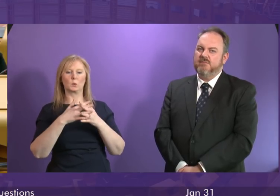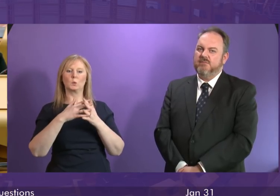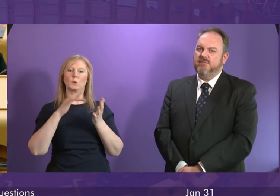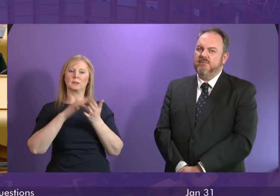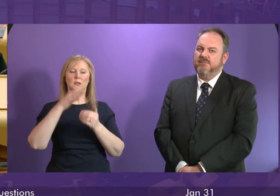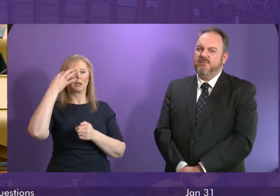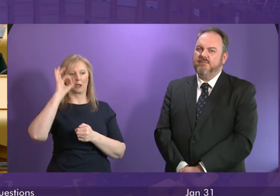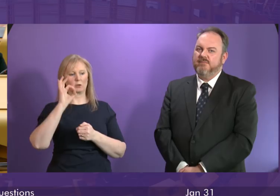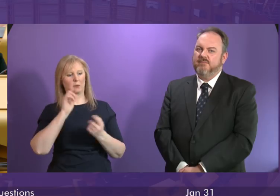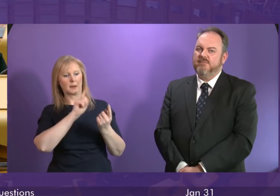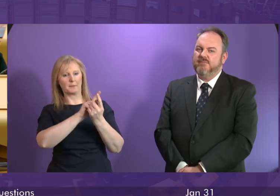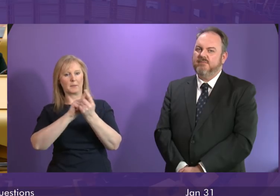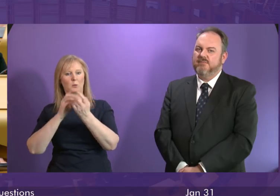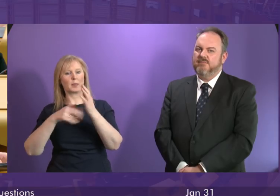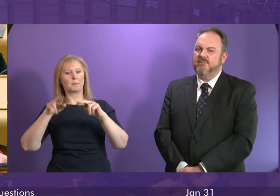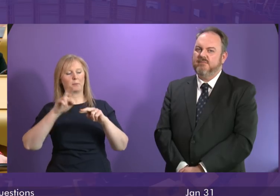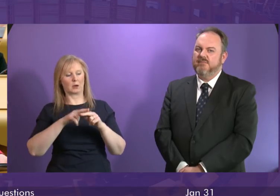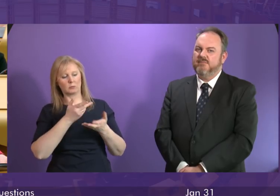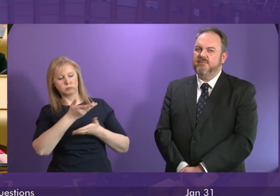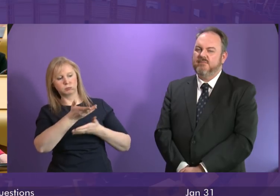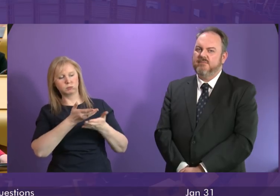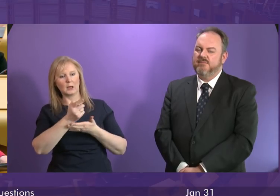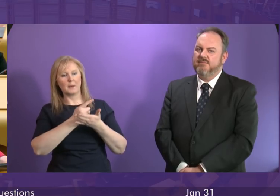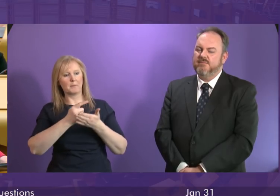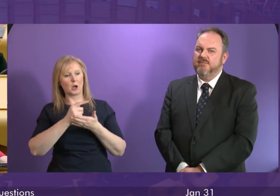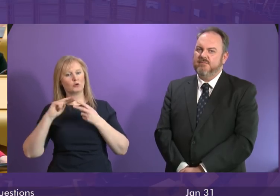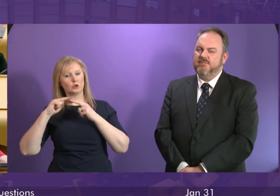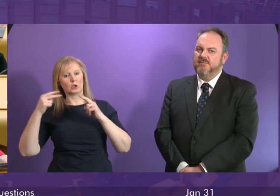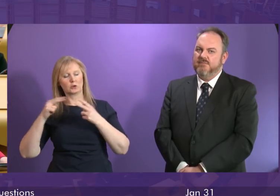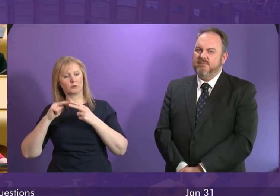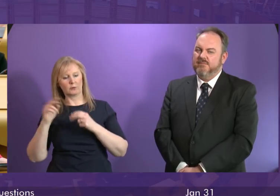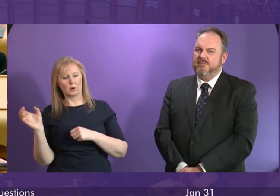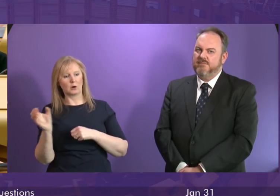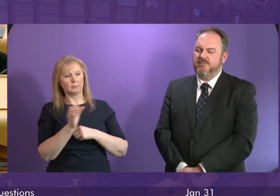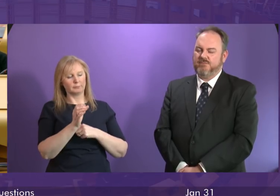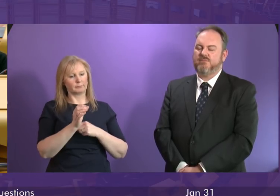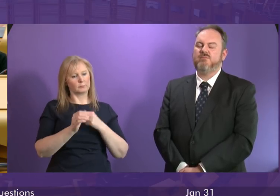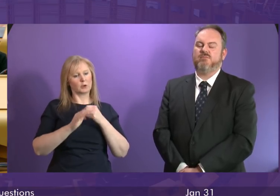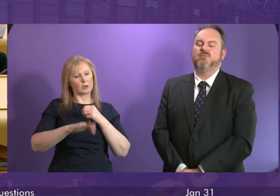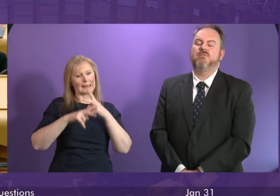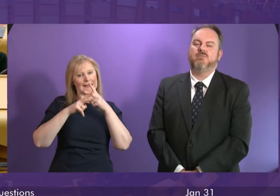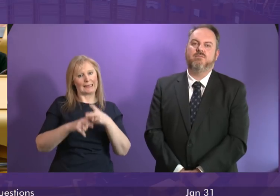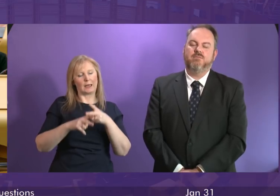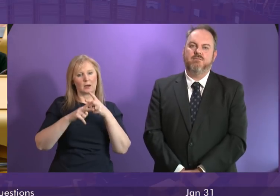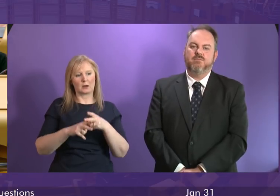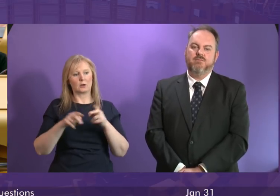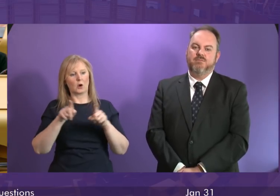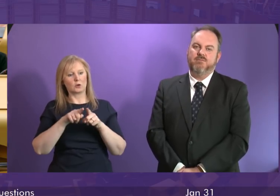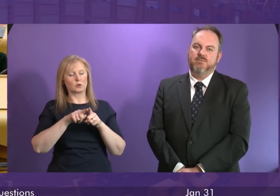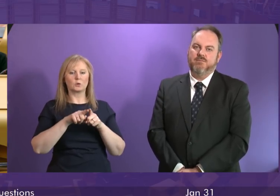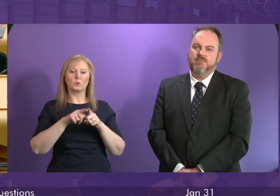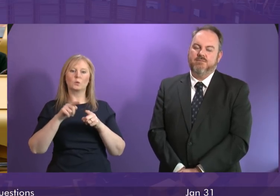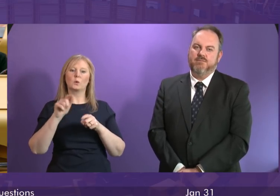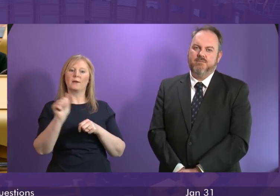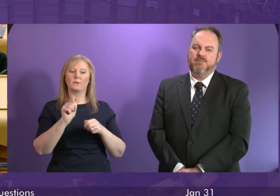with parents affected by the closure of the nursery to discuss the options available for replacement childcare and the availability of nursery places